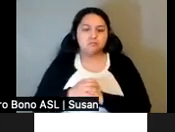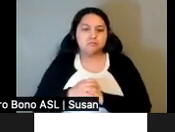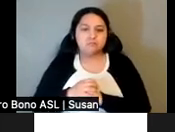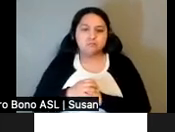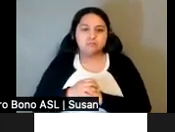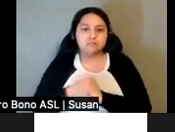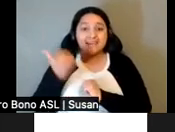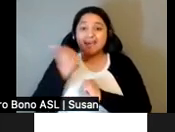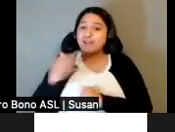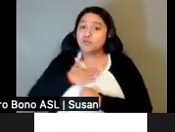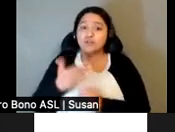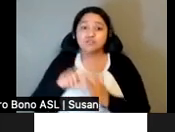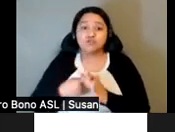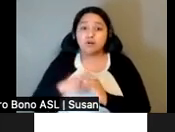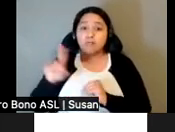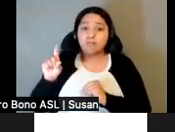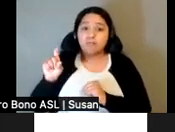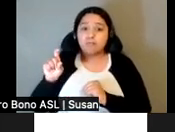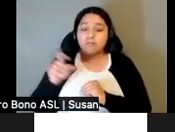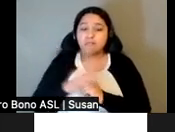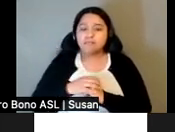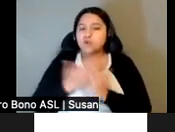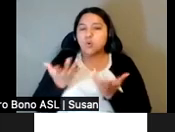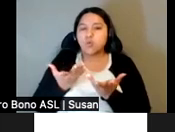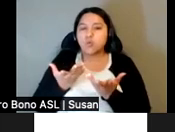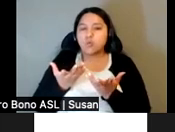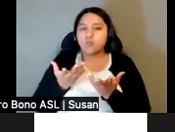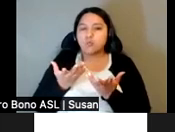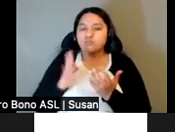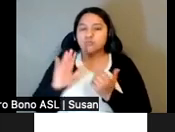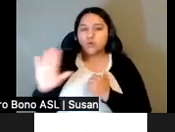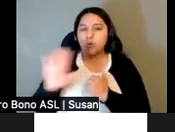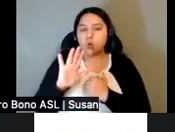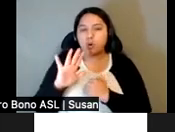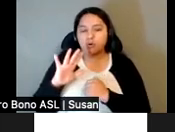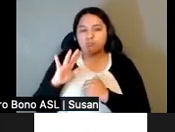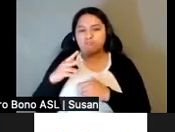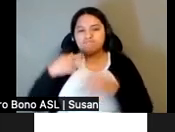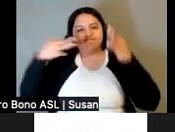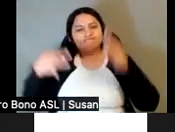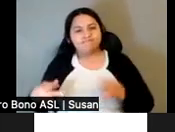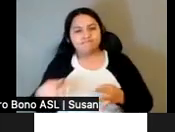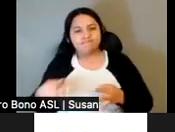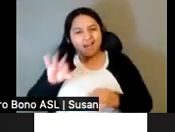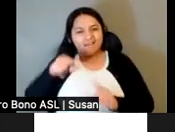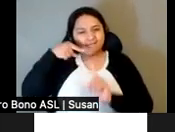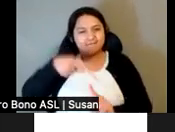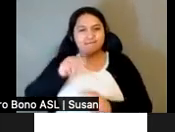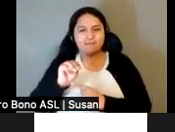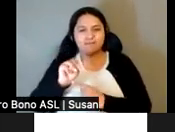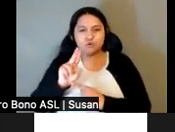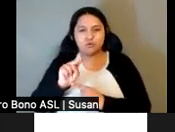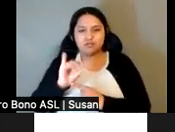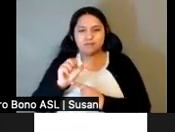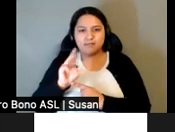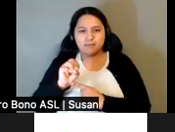Anyone want to start? So how would you define municipalism, and how do you feel your work speaks to